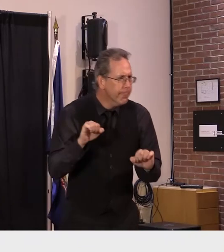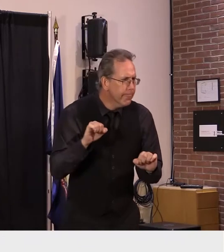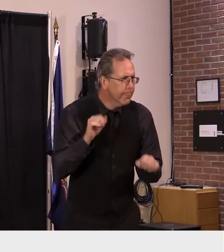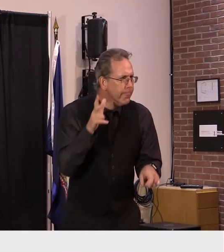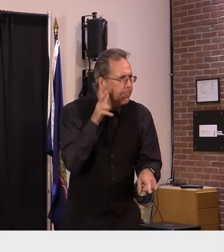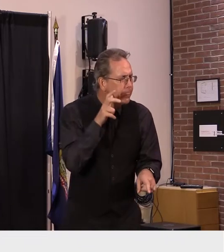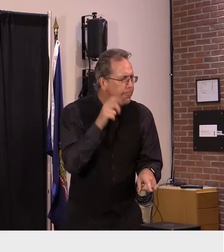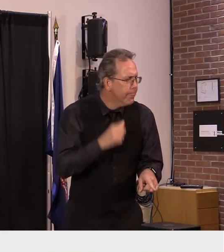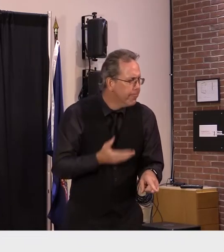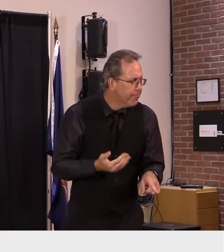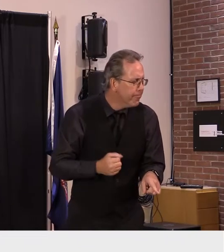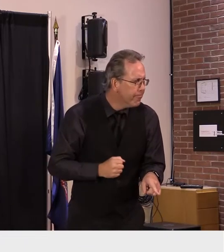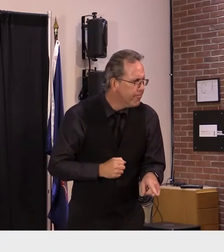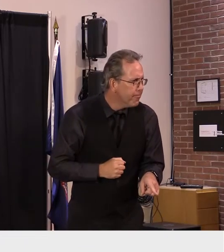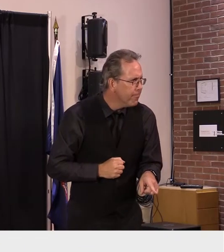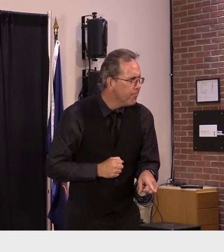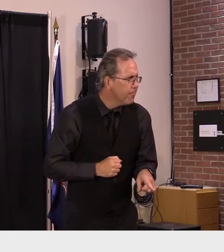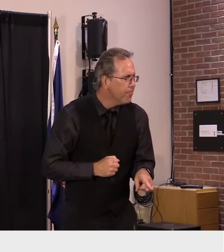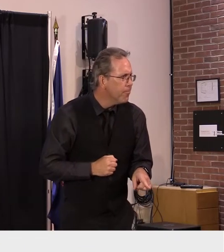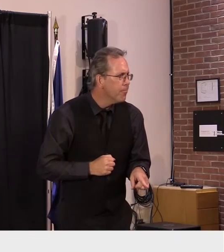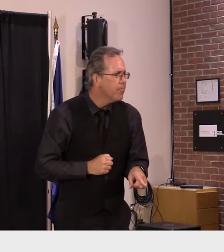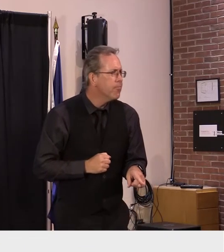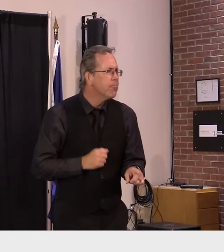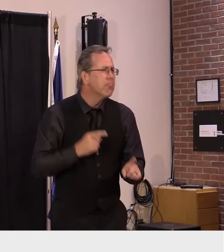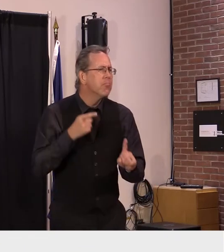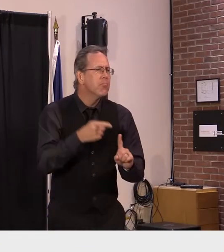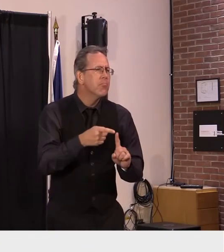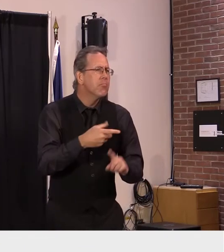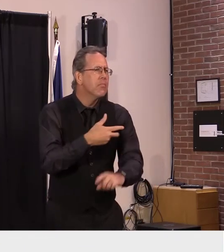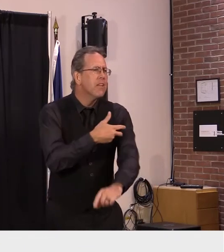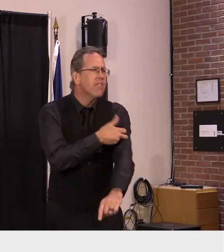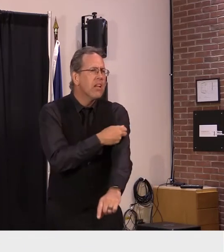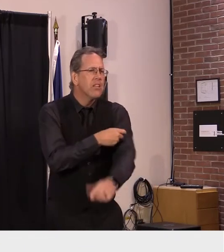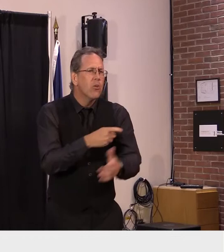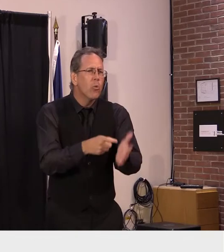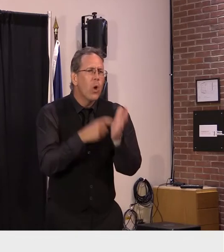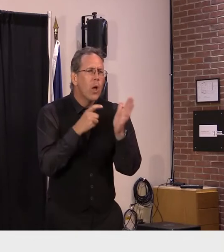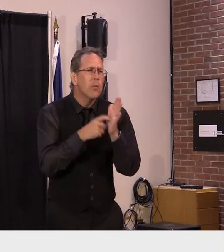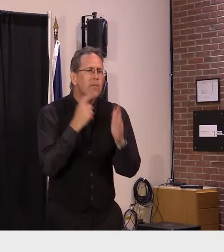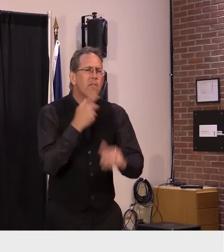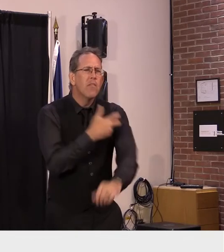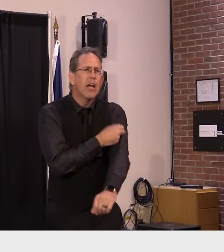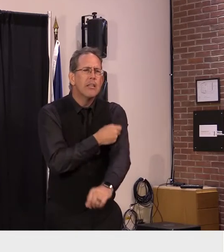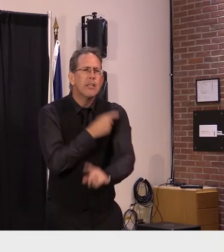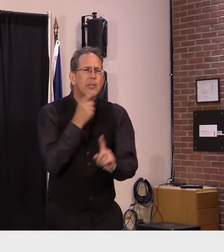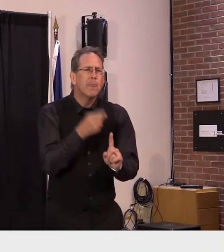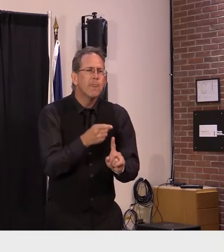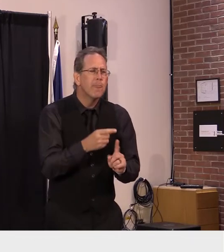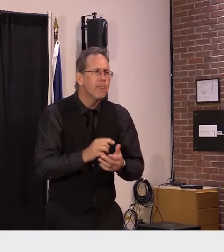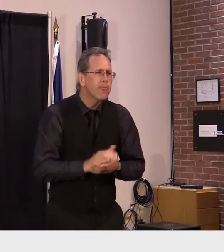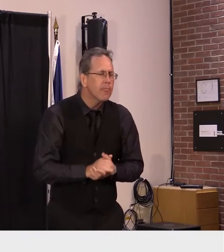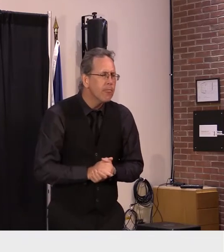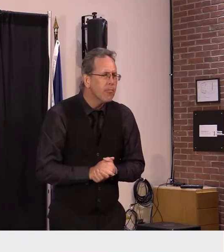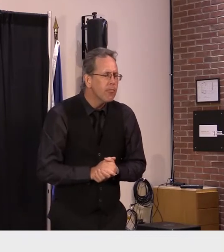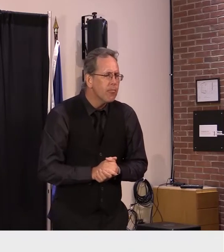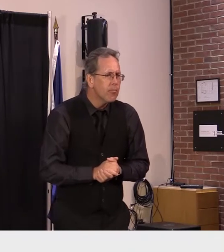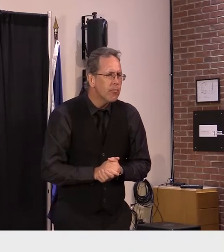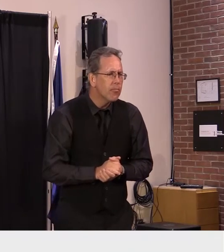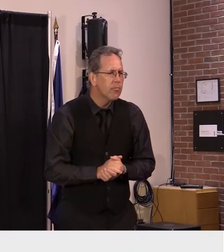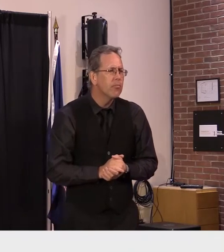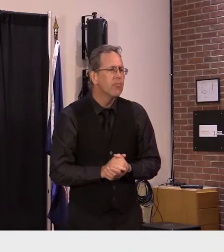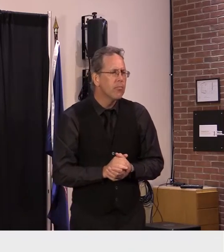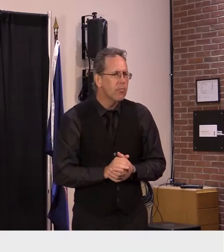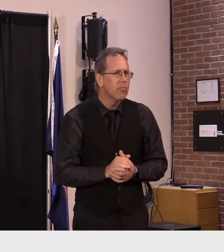children for the coming school year um that would be secretary french dr levine